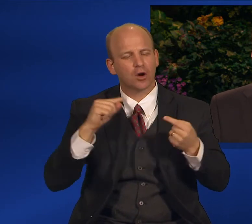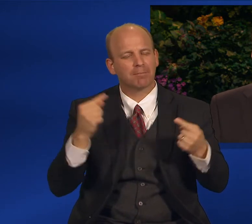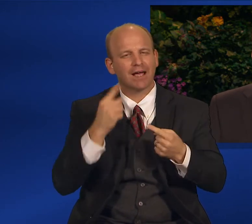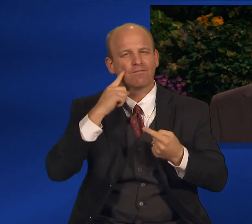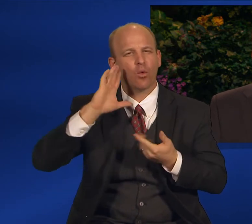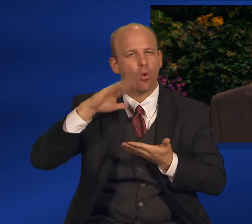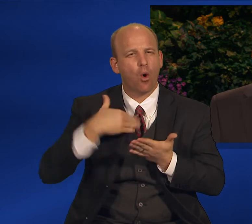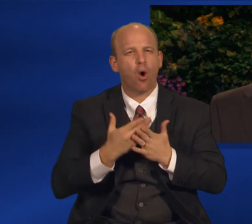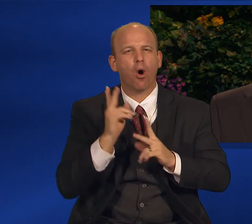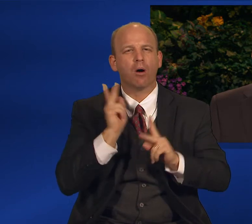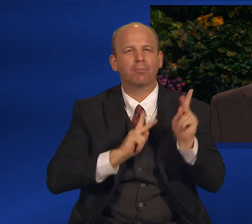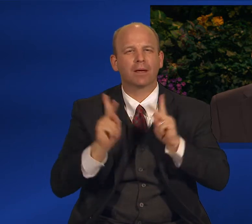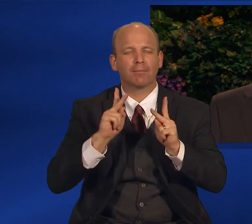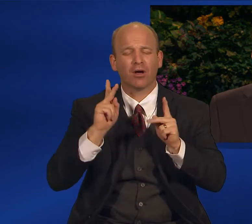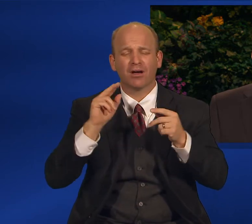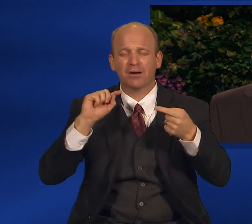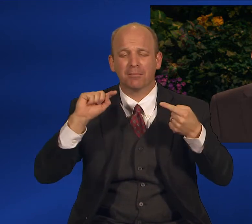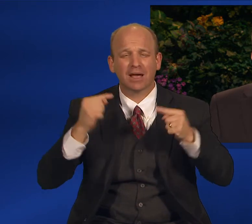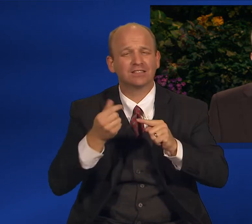belong to the family of Adam.